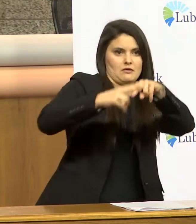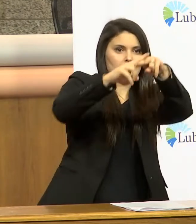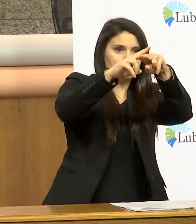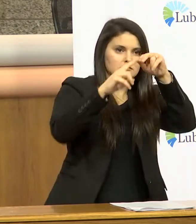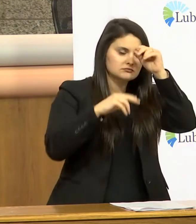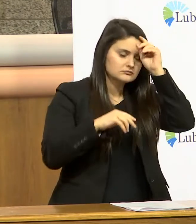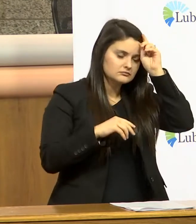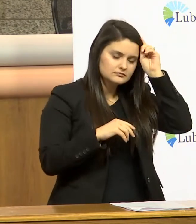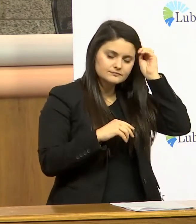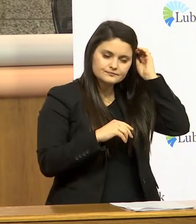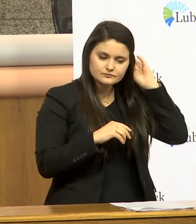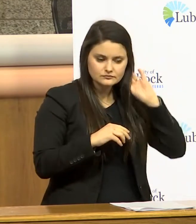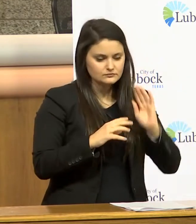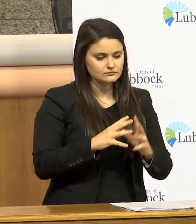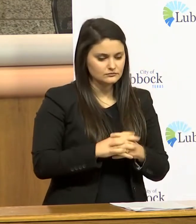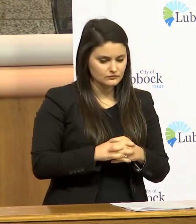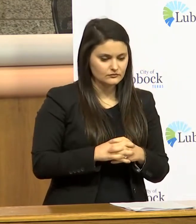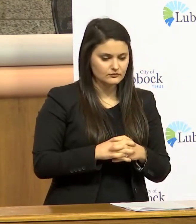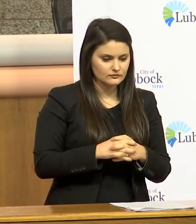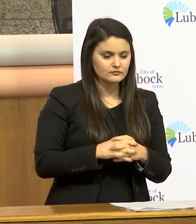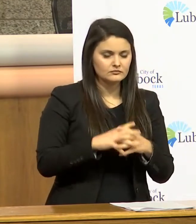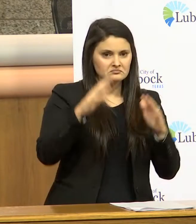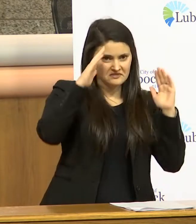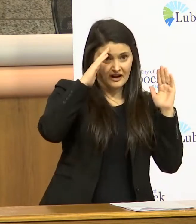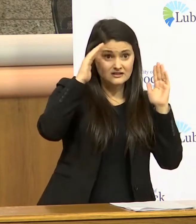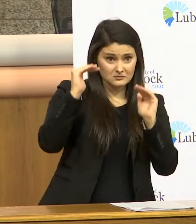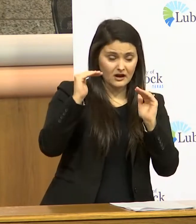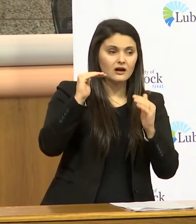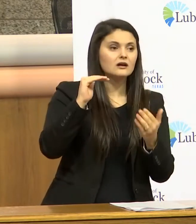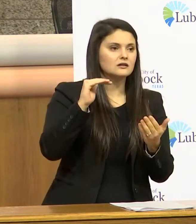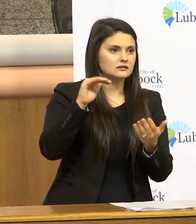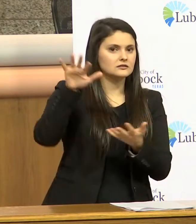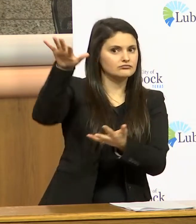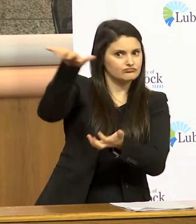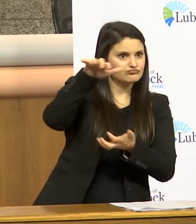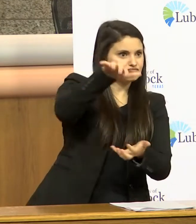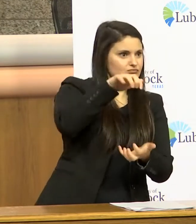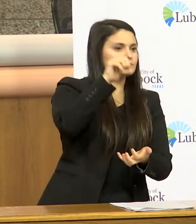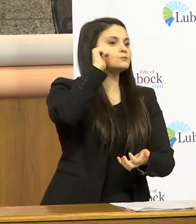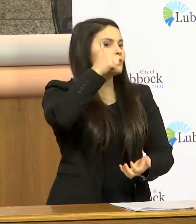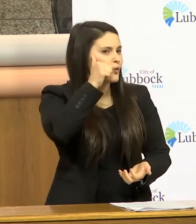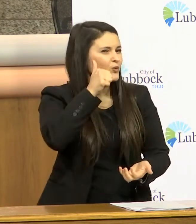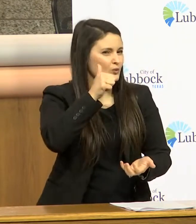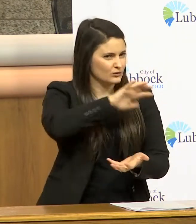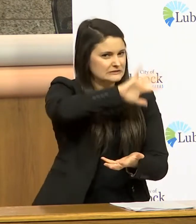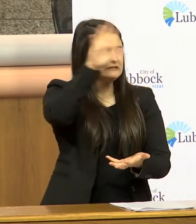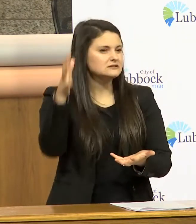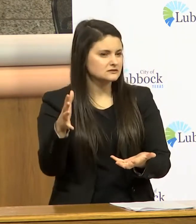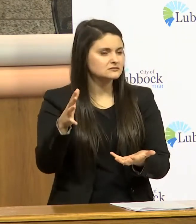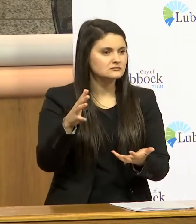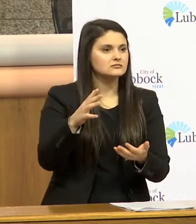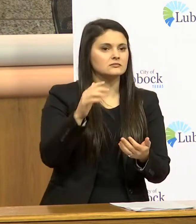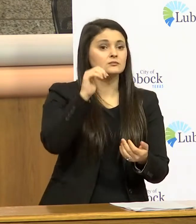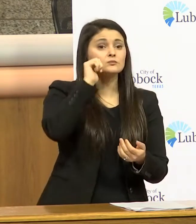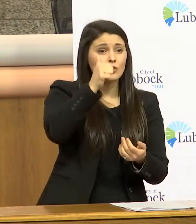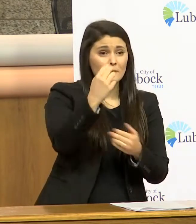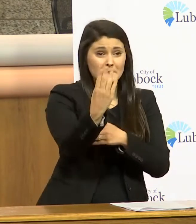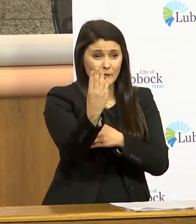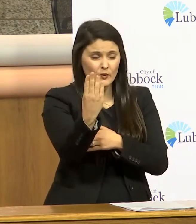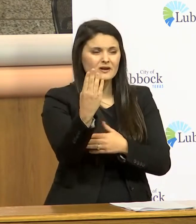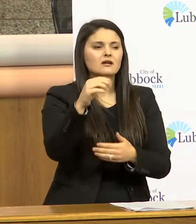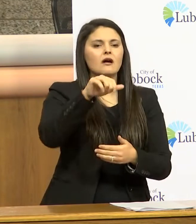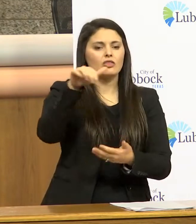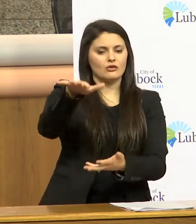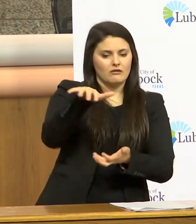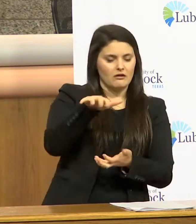any results back today and we expect to receive a large number of results back tomorrow morning and then probably another batch in the